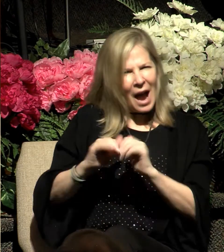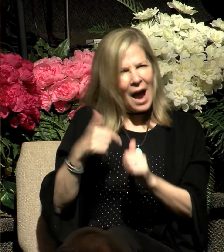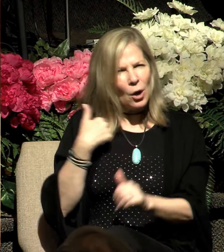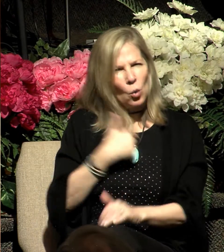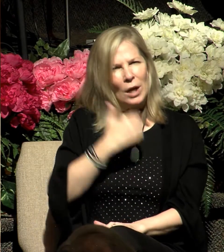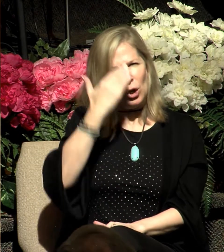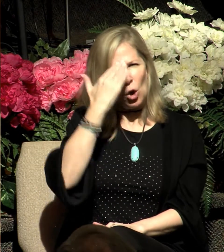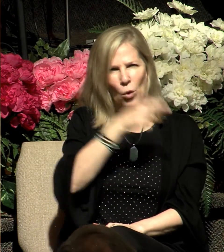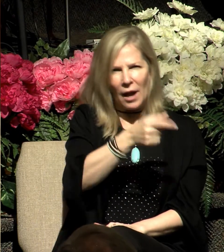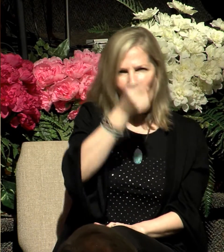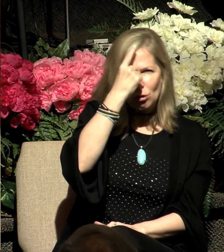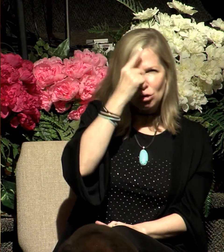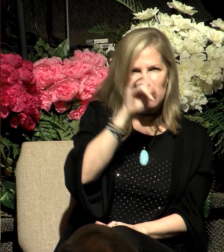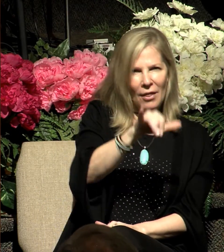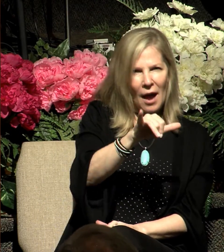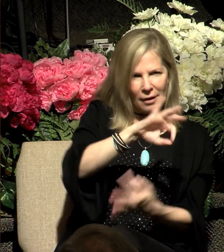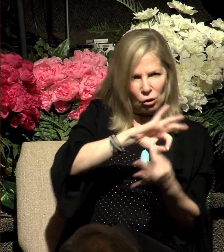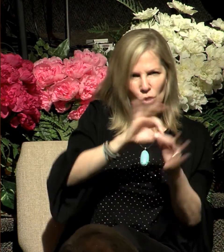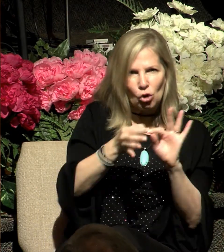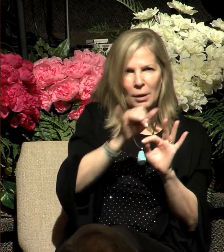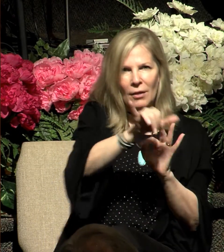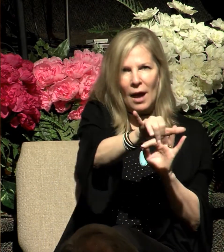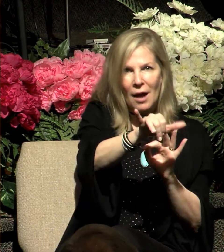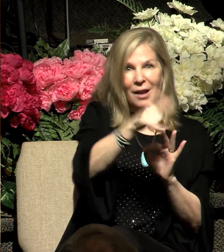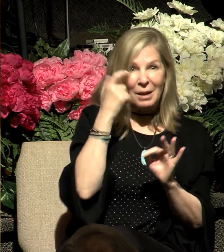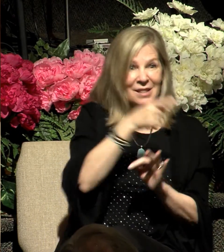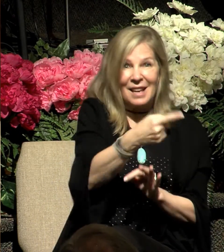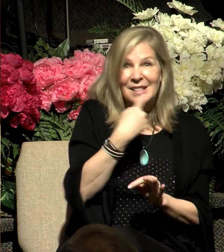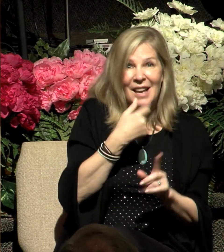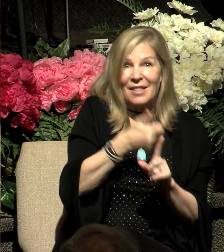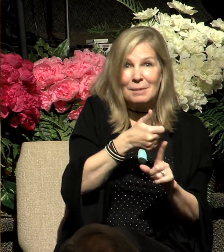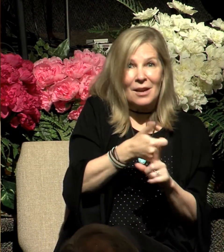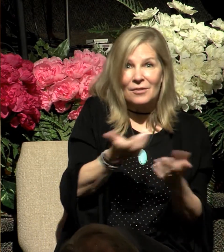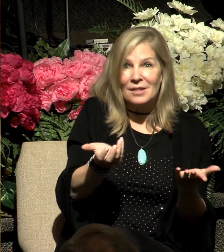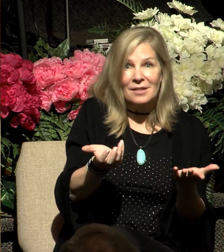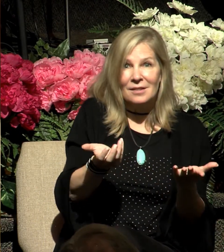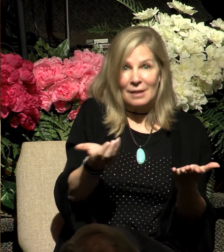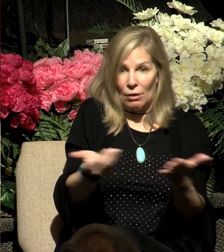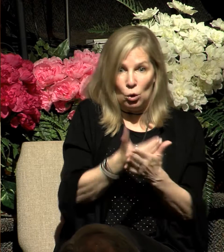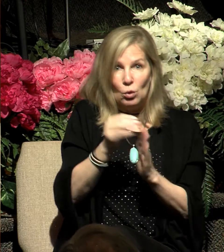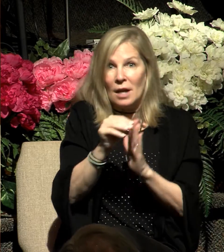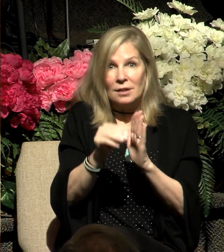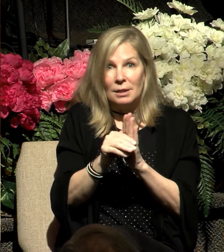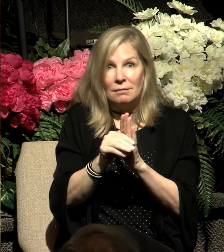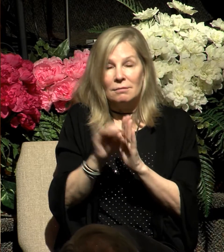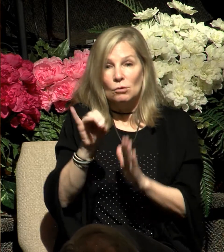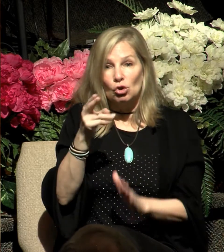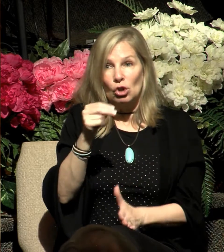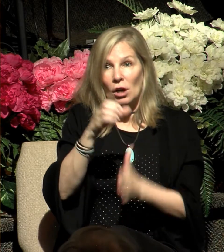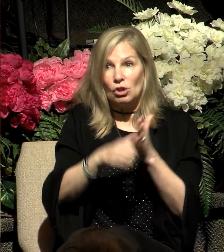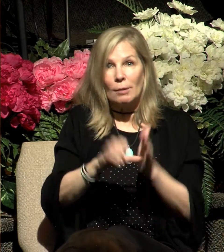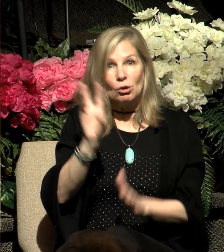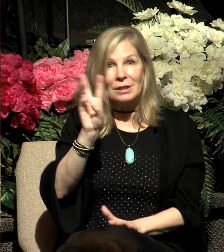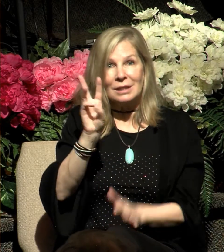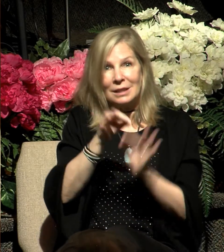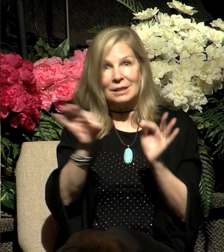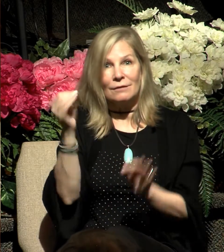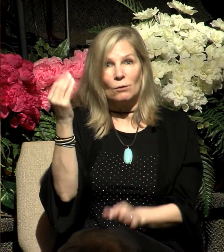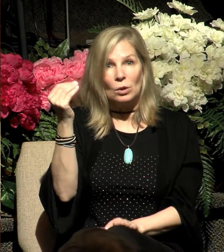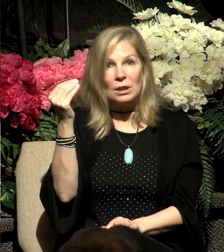to be that, that they interpret it that way? Because they said it themselves in the New Testament. Listen to John 6, 14. Therefore, when the people saw